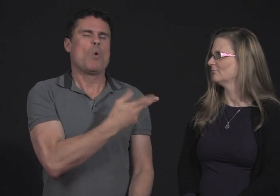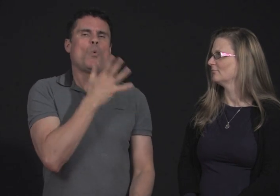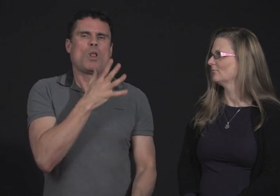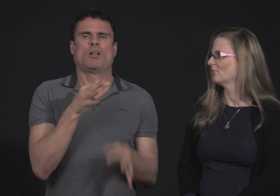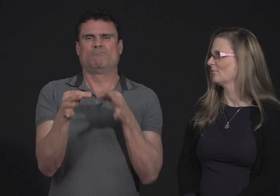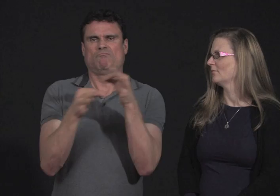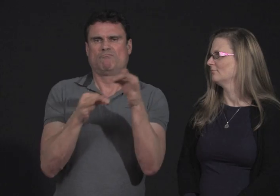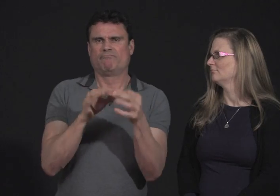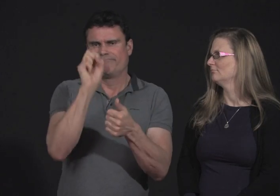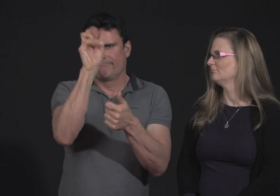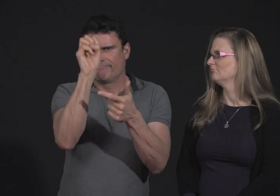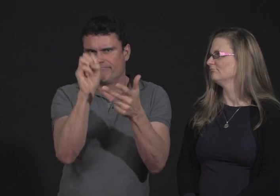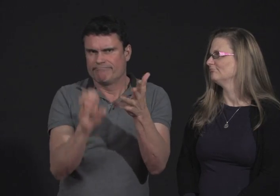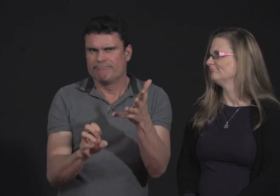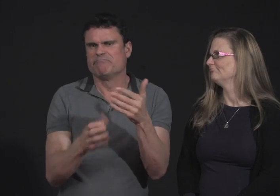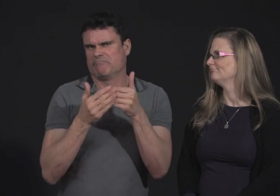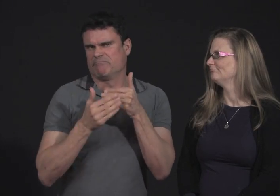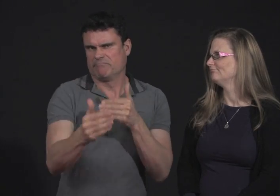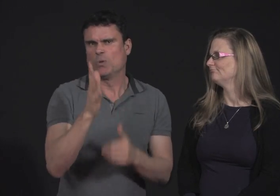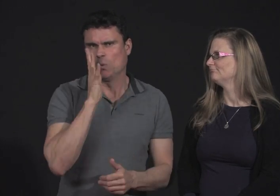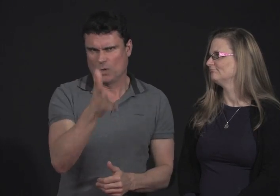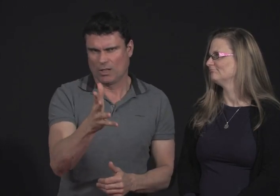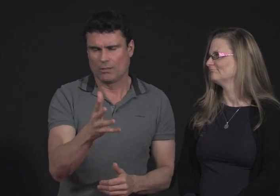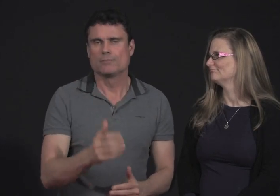Lisa and I are now going to take the time to highlight what came from that meeting.